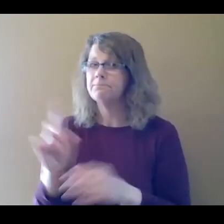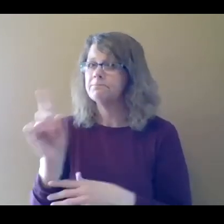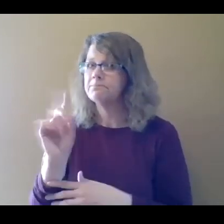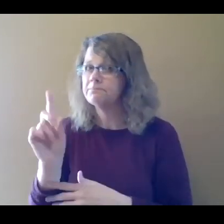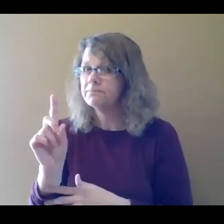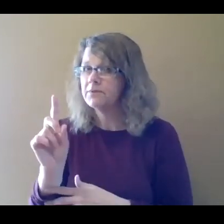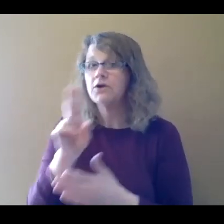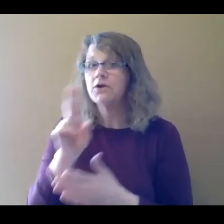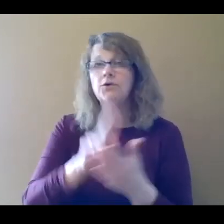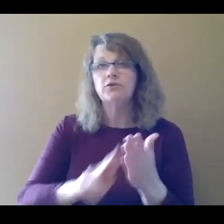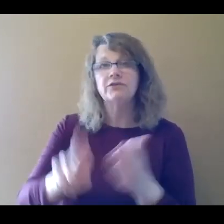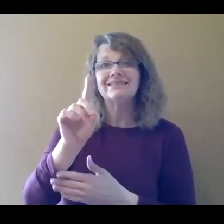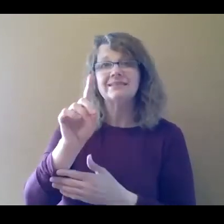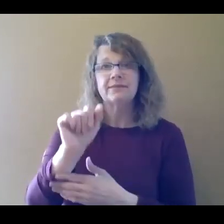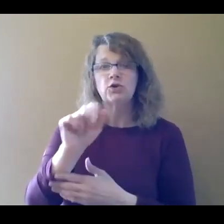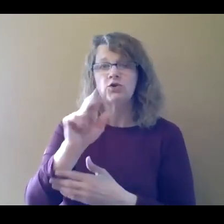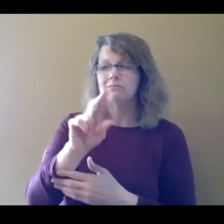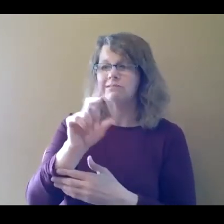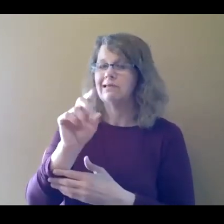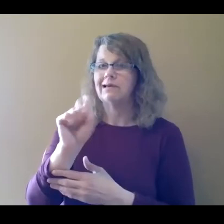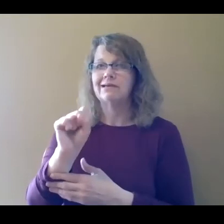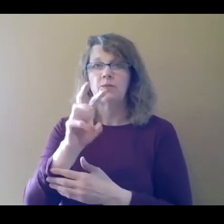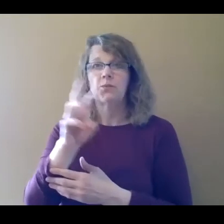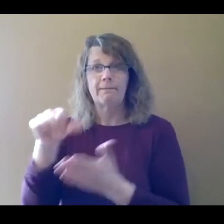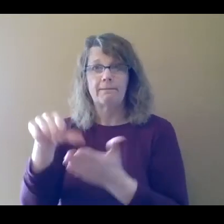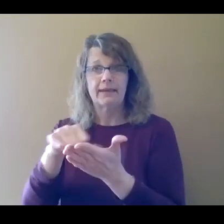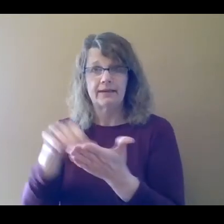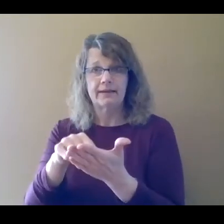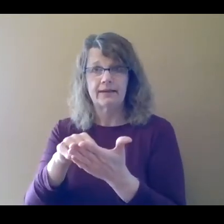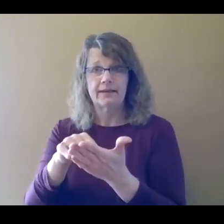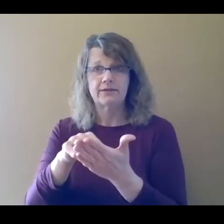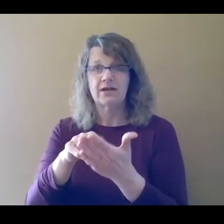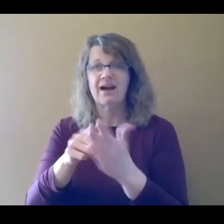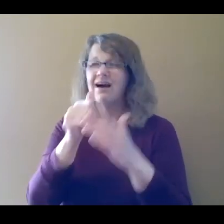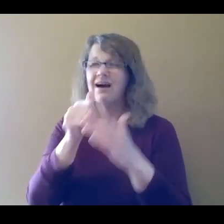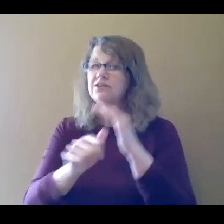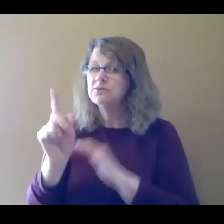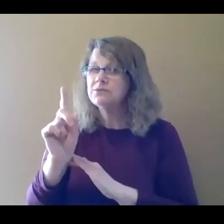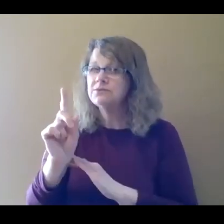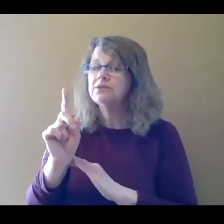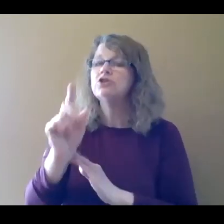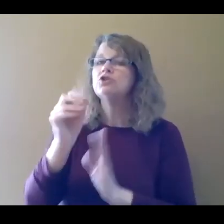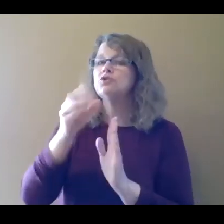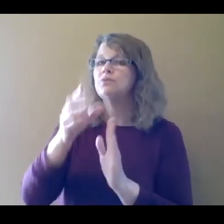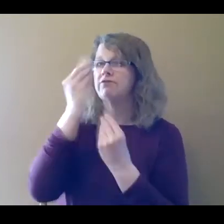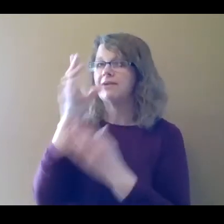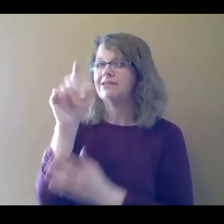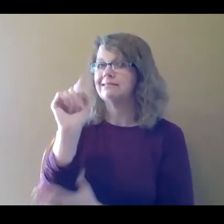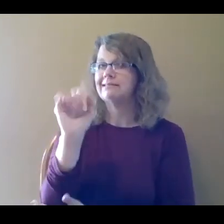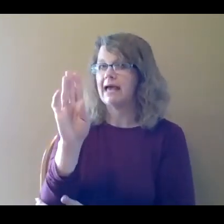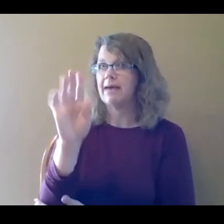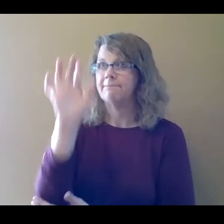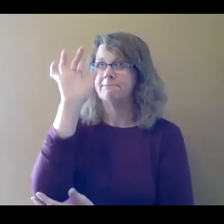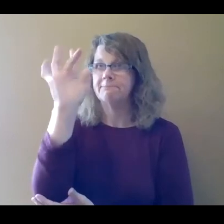on the university disability services webpage under the student information tab. After you click on that